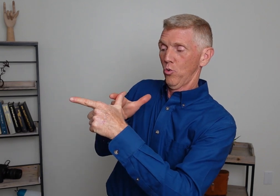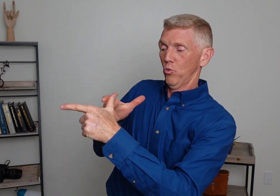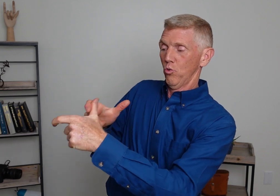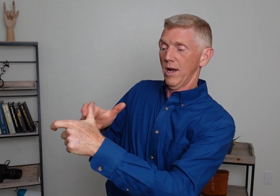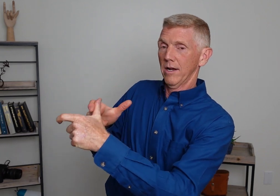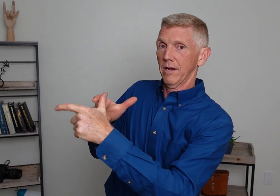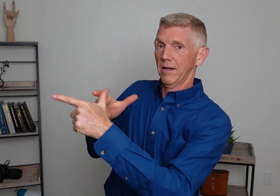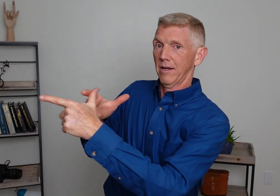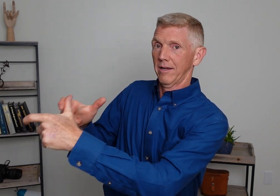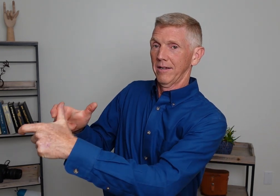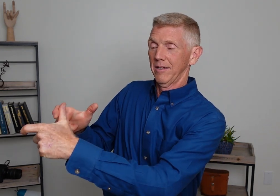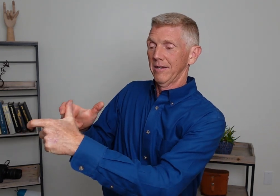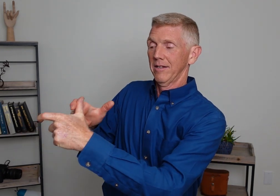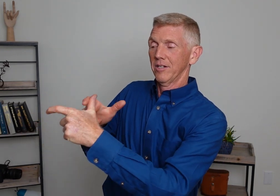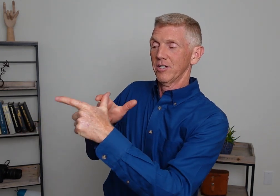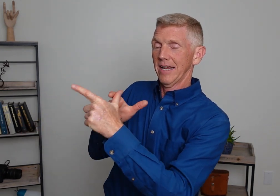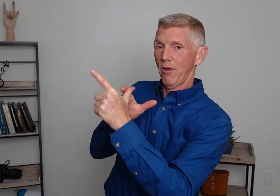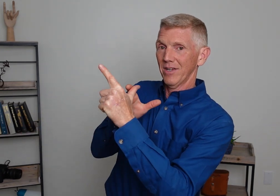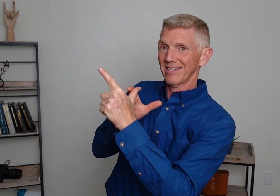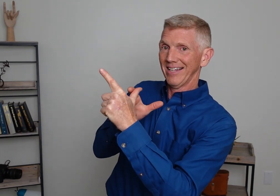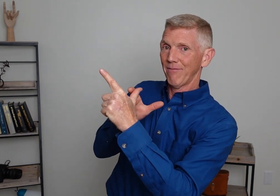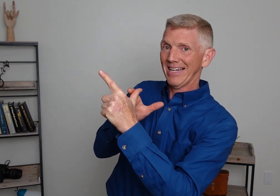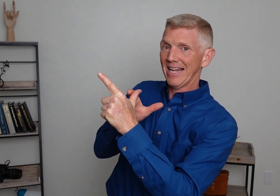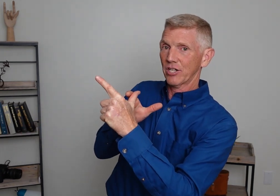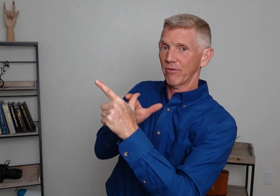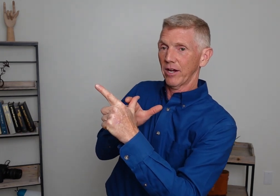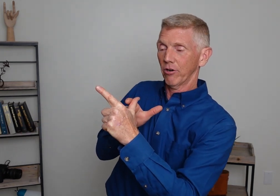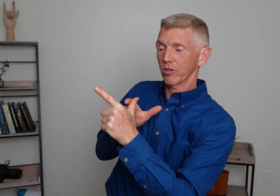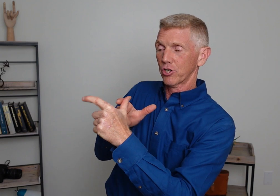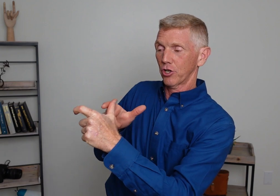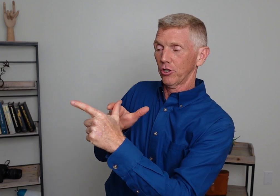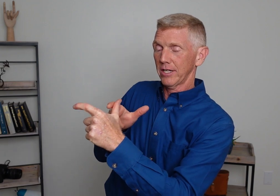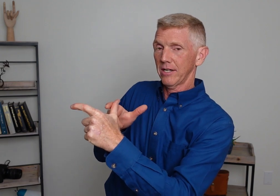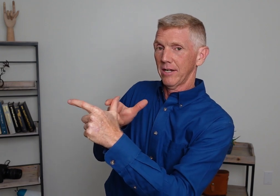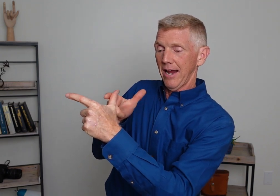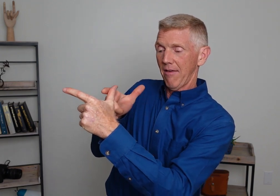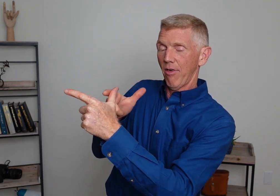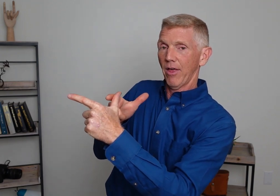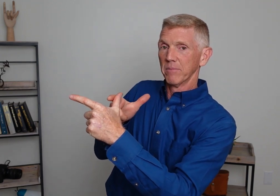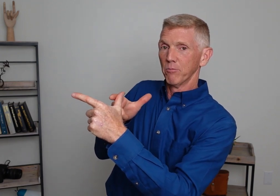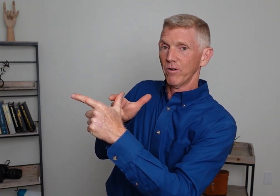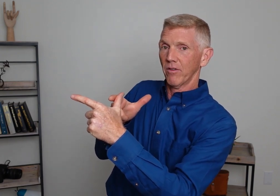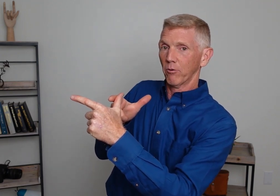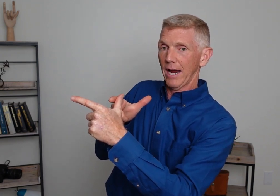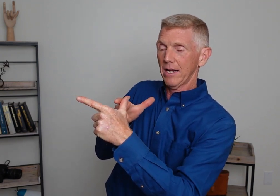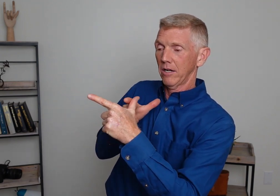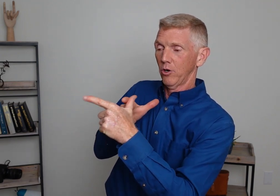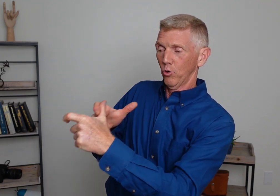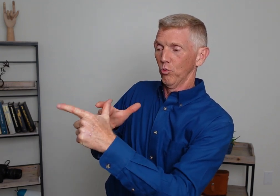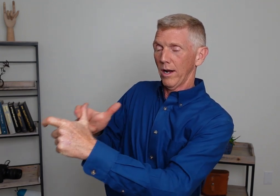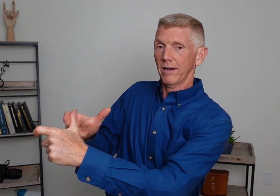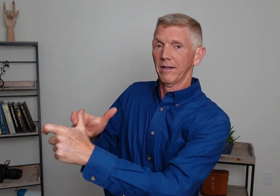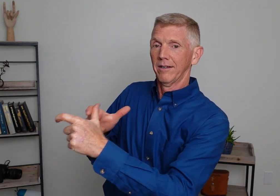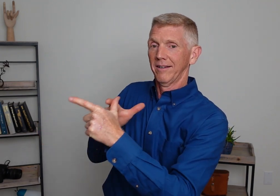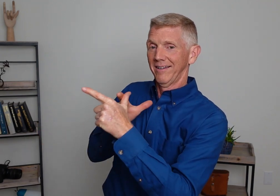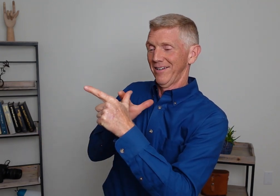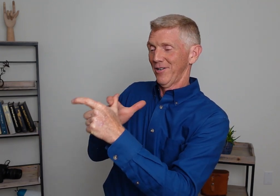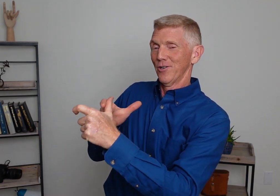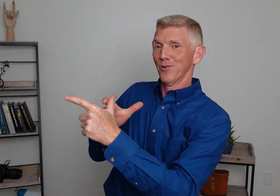Run. Do you see how this left index finger is curling and the thumb's moving on the right? Run. To